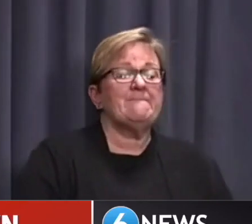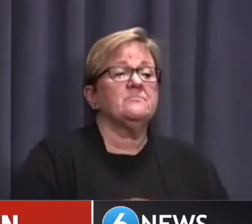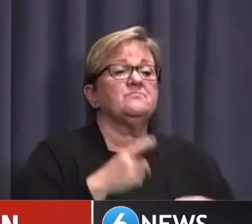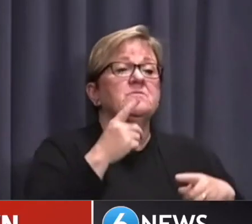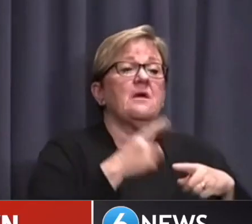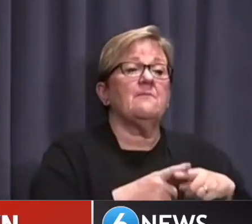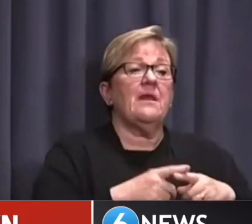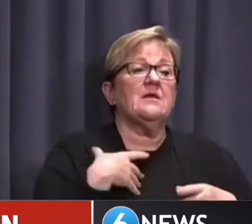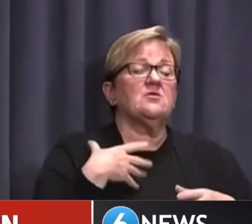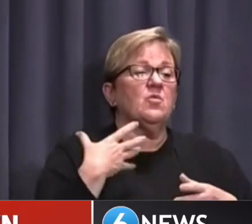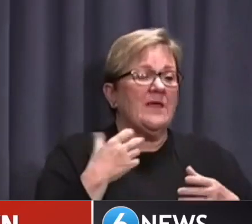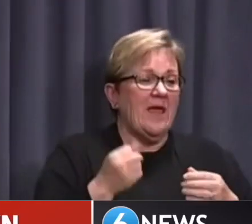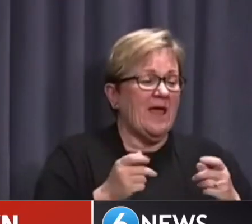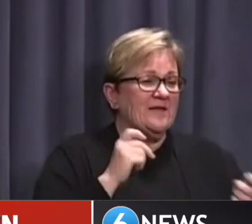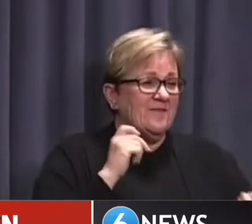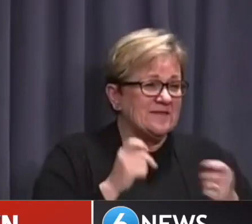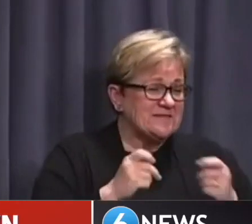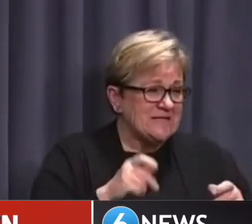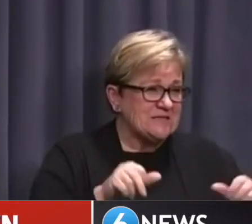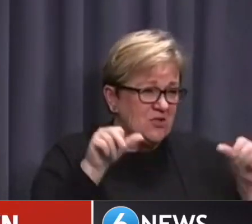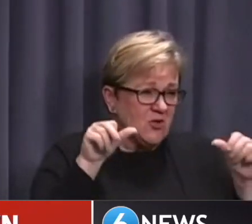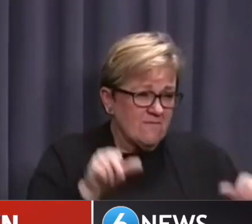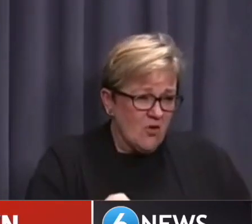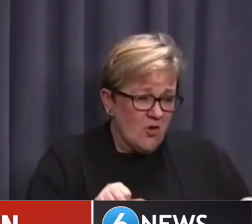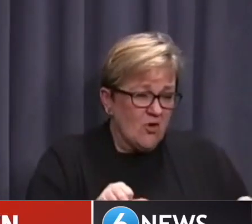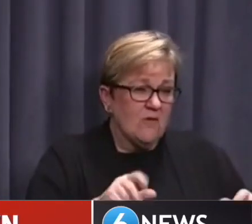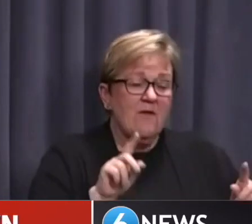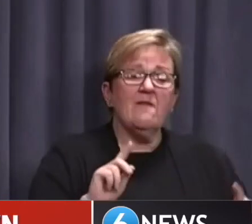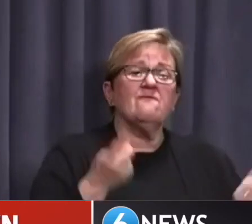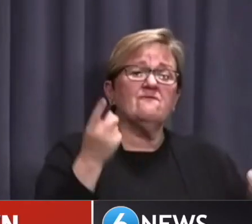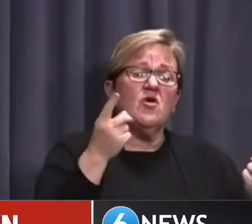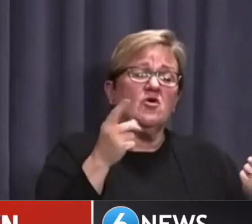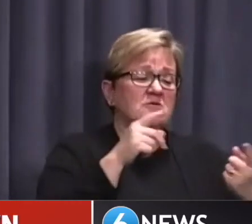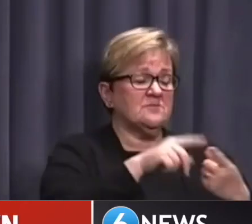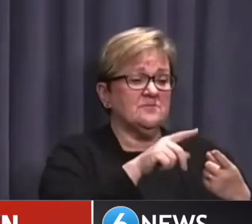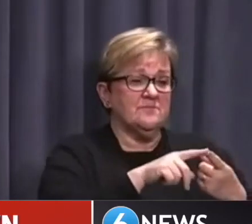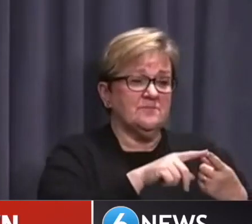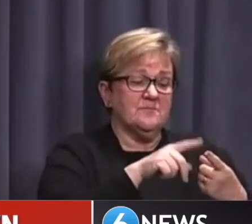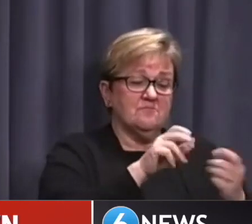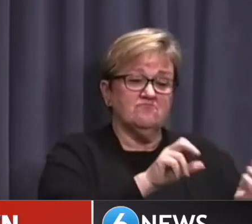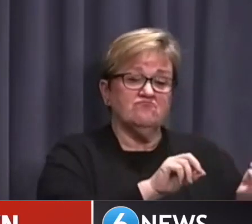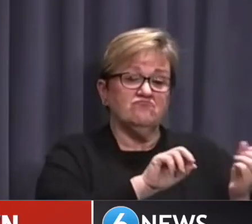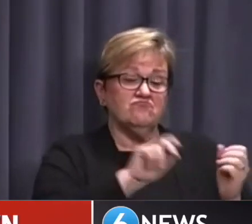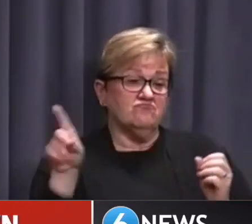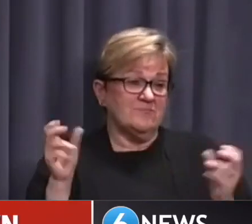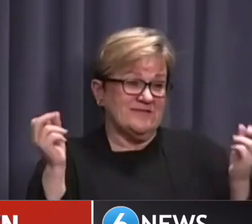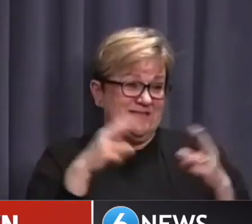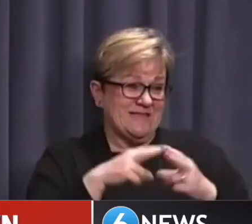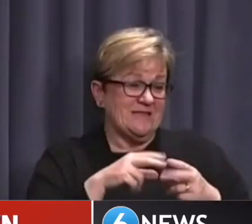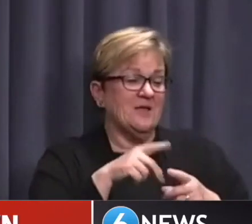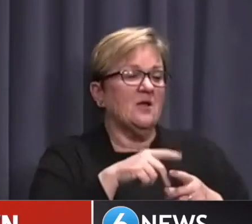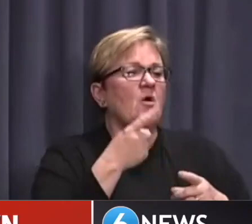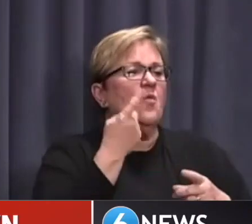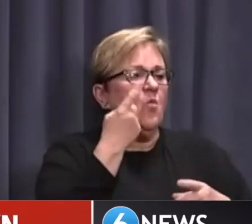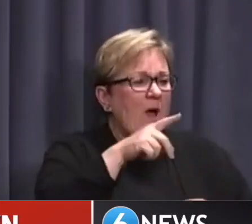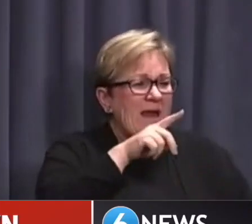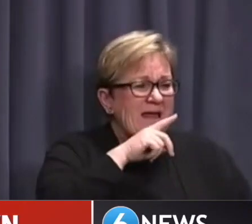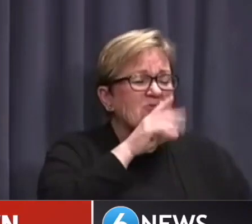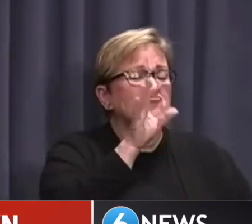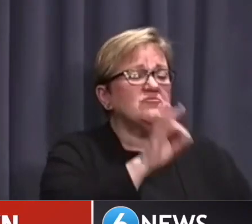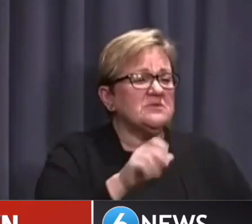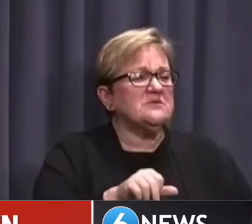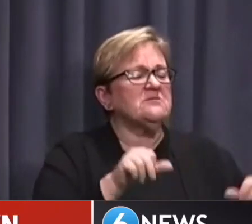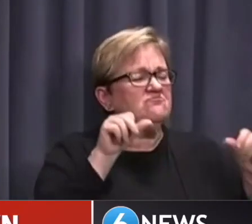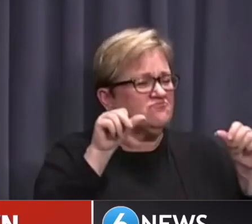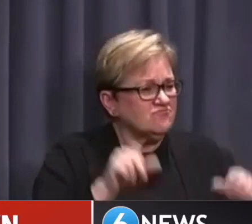also had genomic sequencing confirm that the original case who had visited Sydney is now 100% confirmed